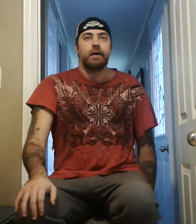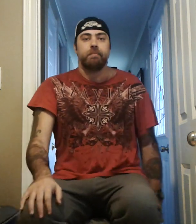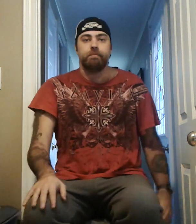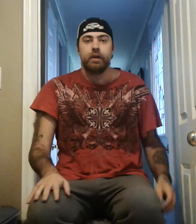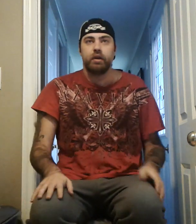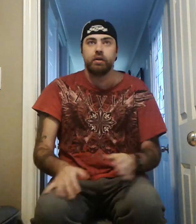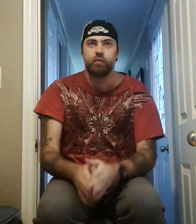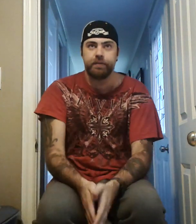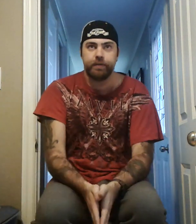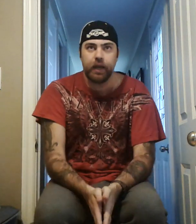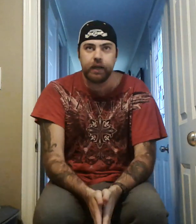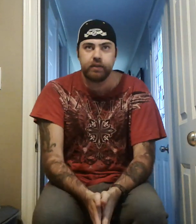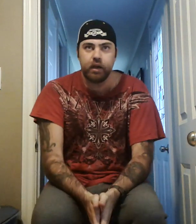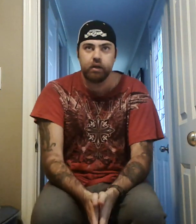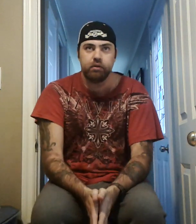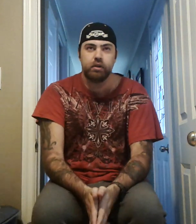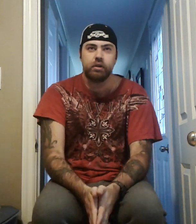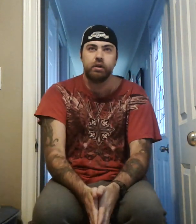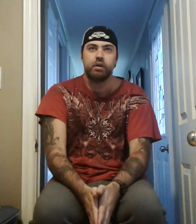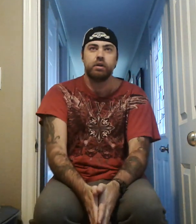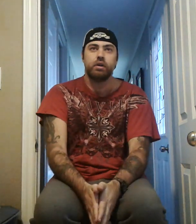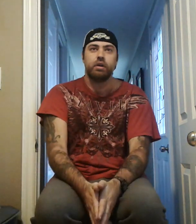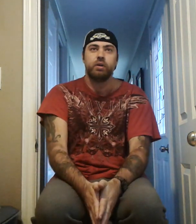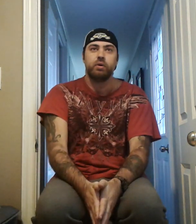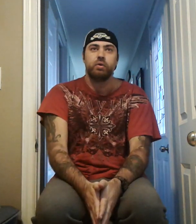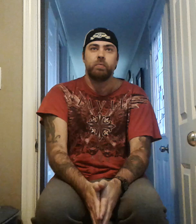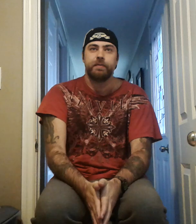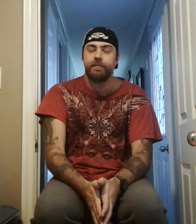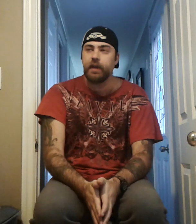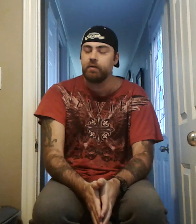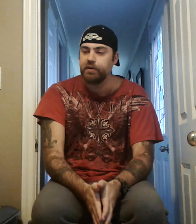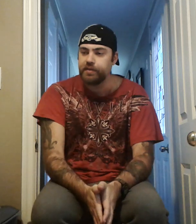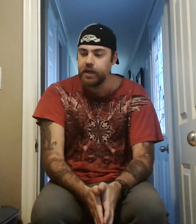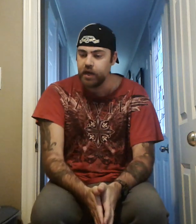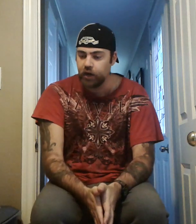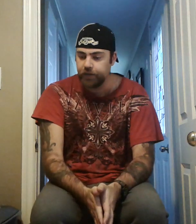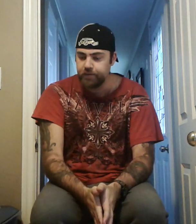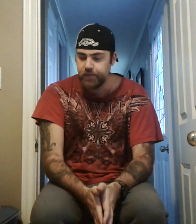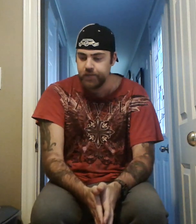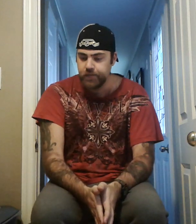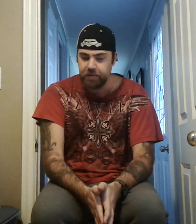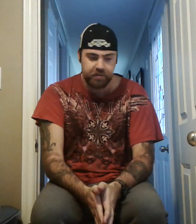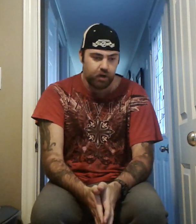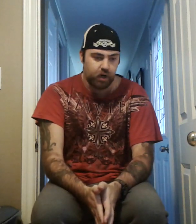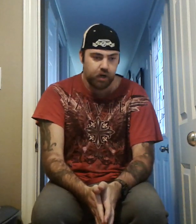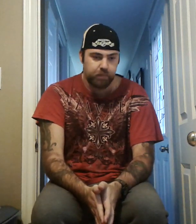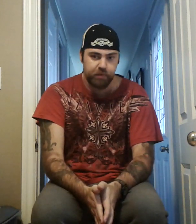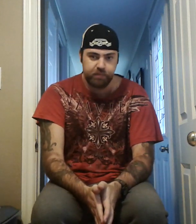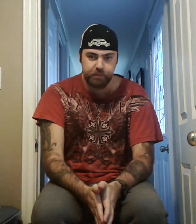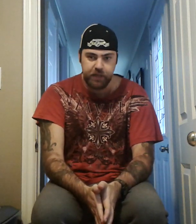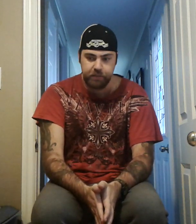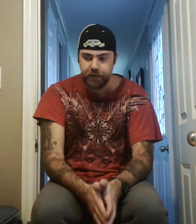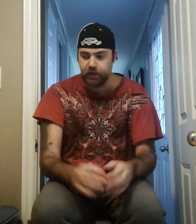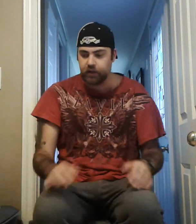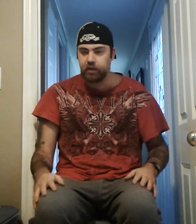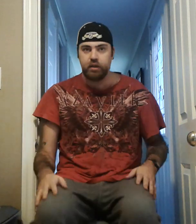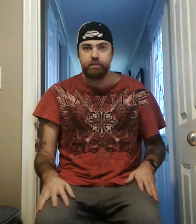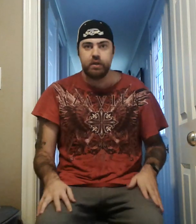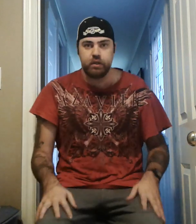Um, with that, now, with that one there, that was a hard one for me to pick, meaning